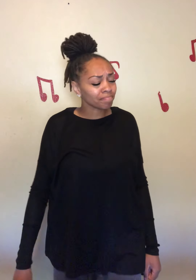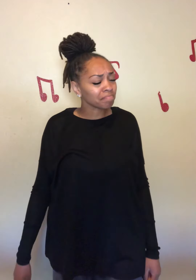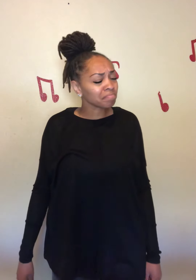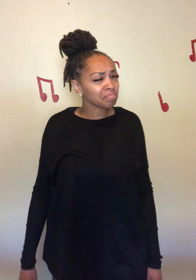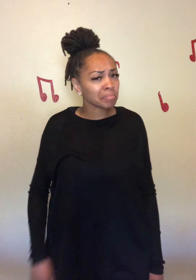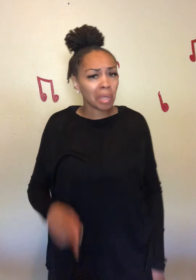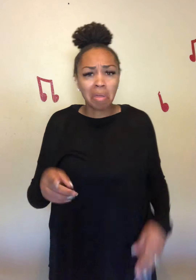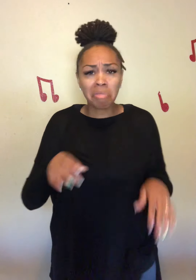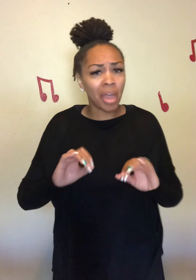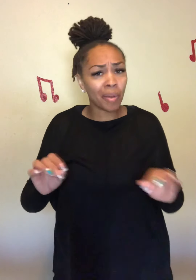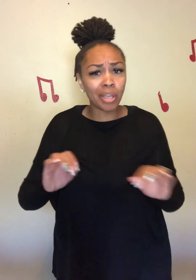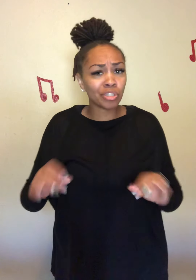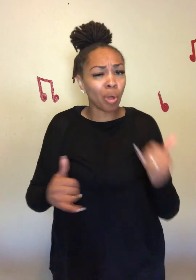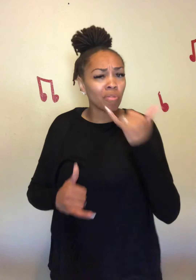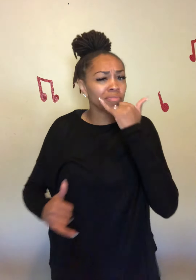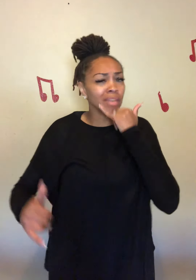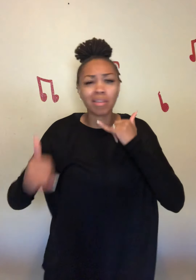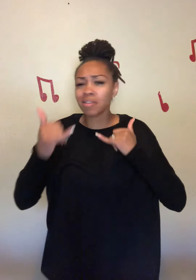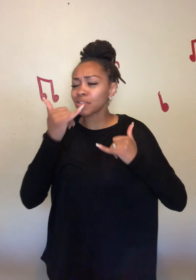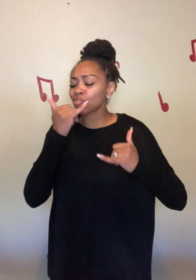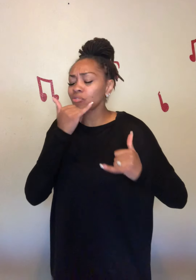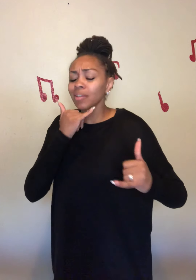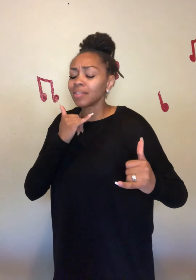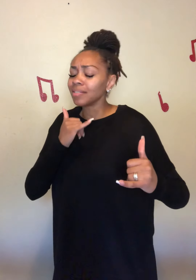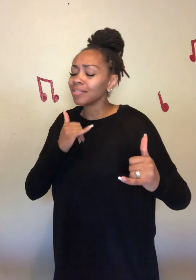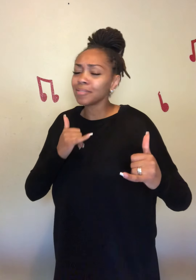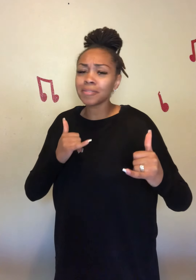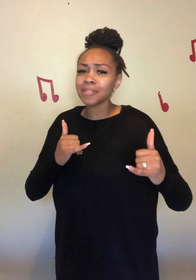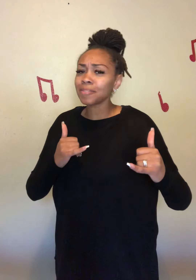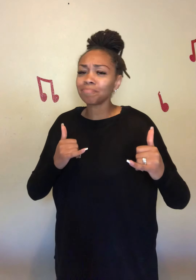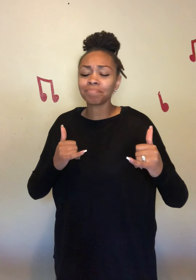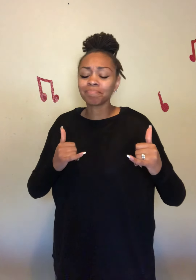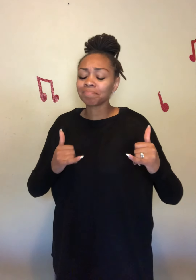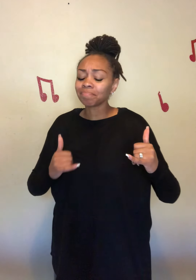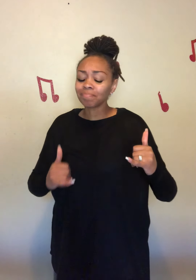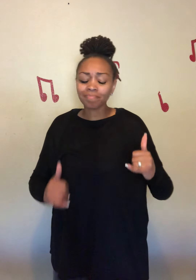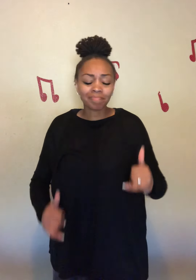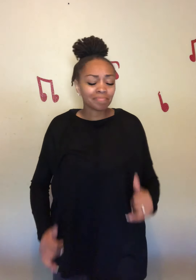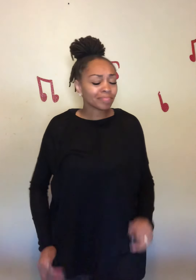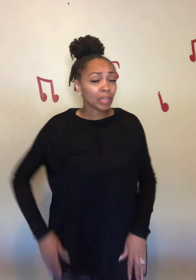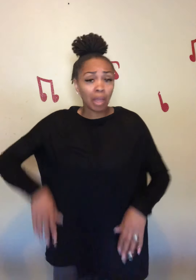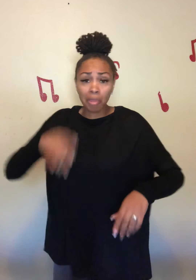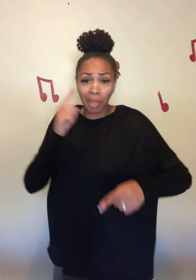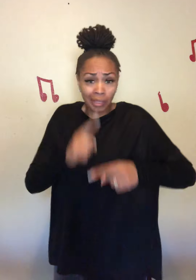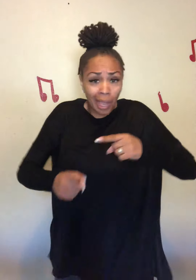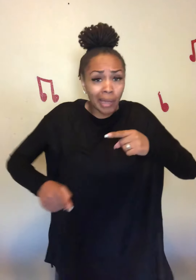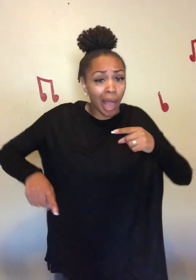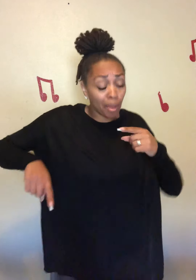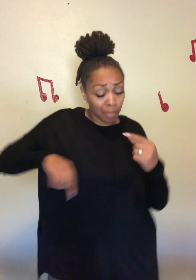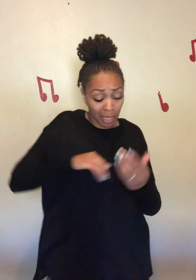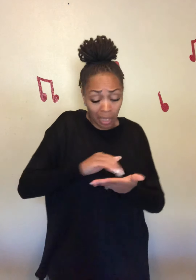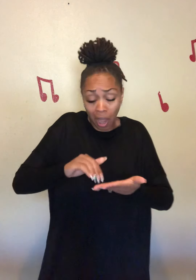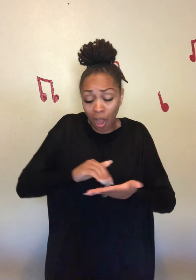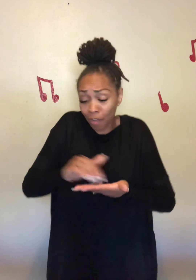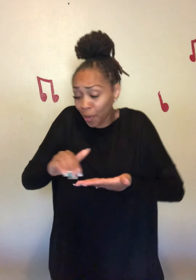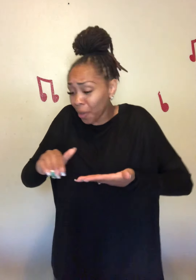There is no distance We cannot be covered